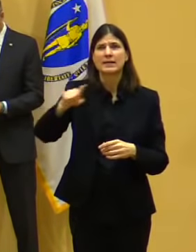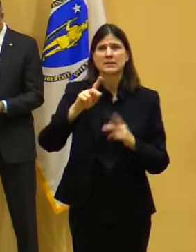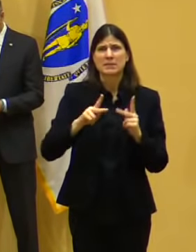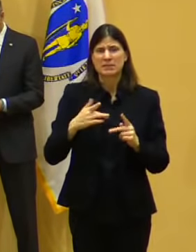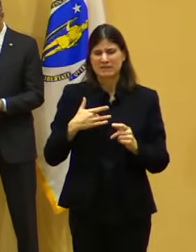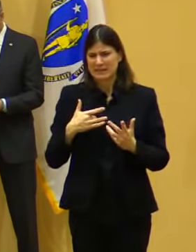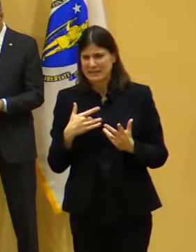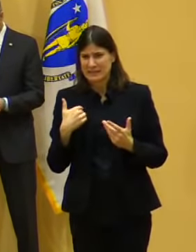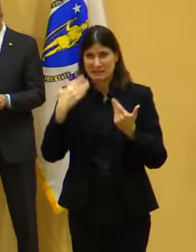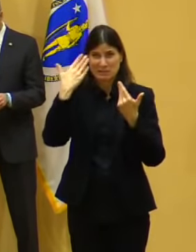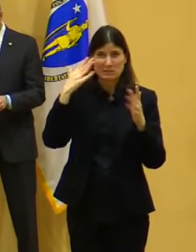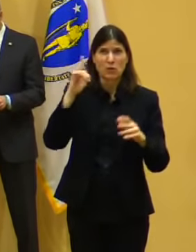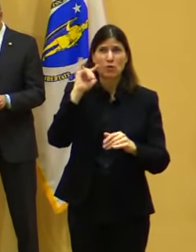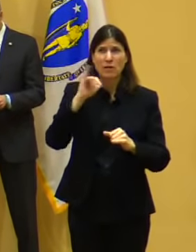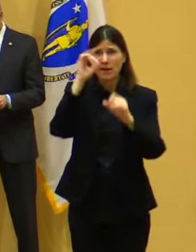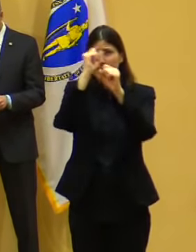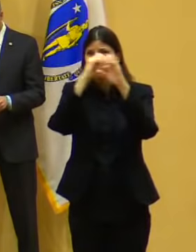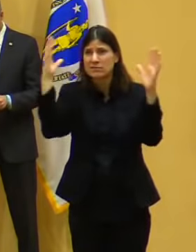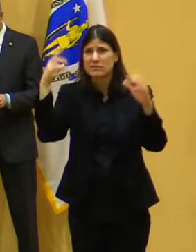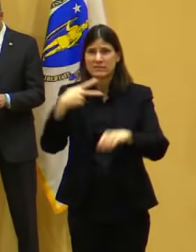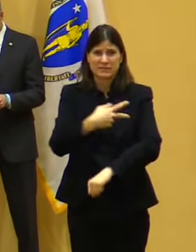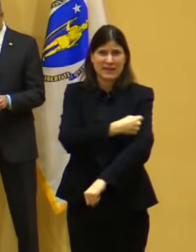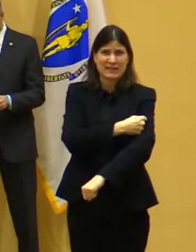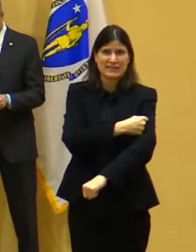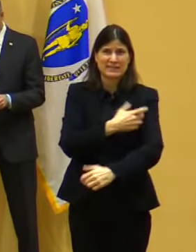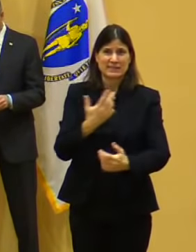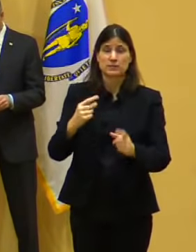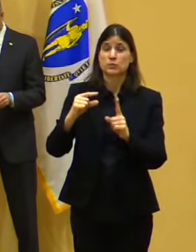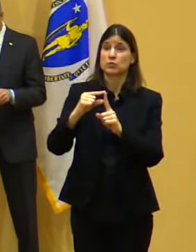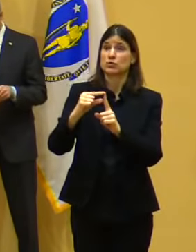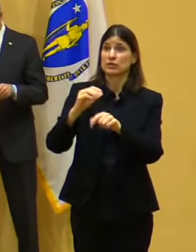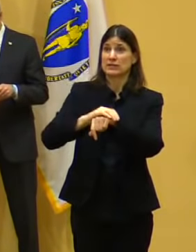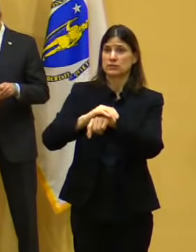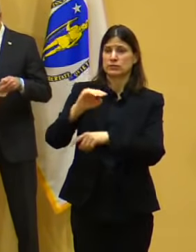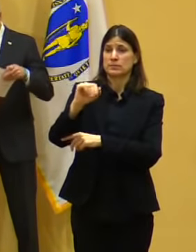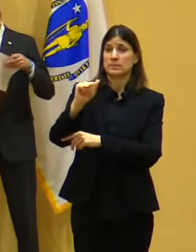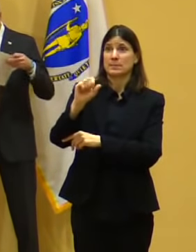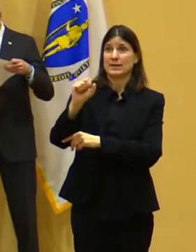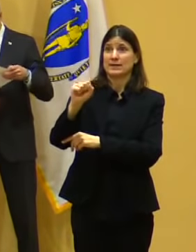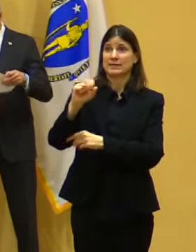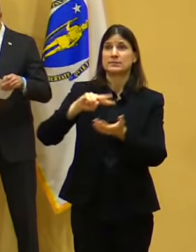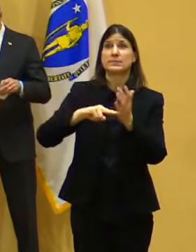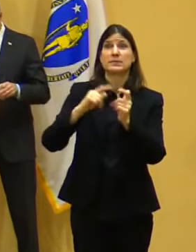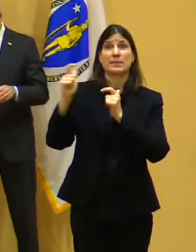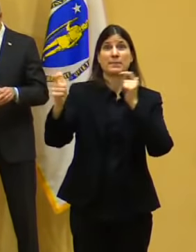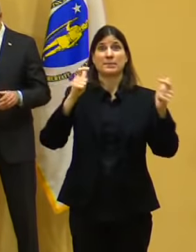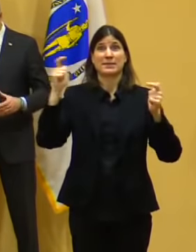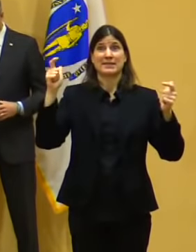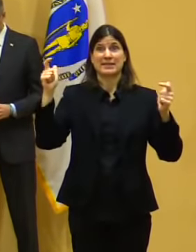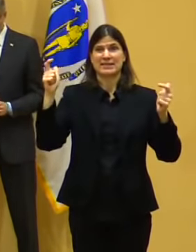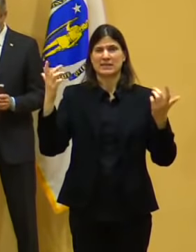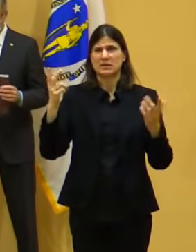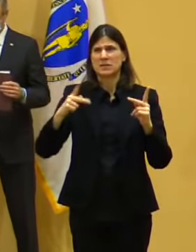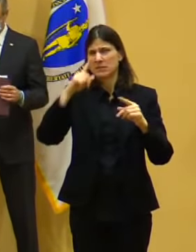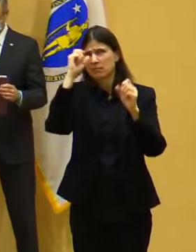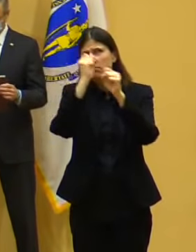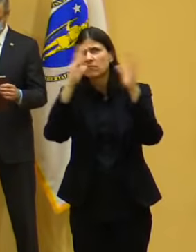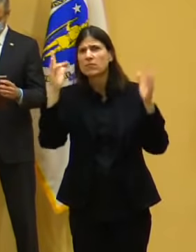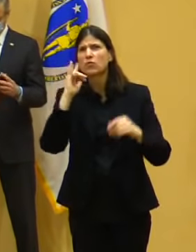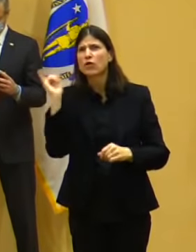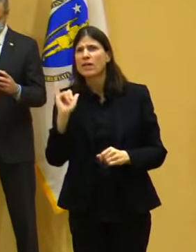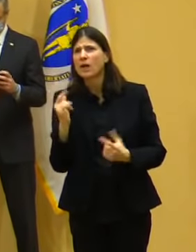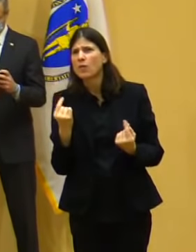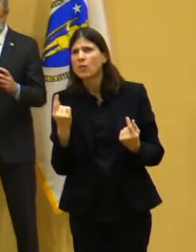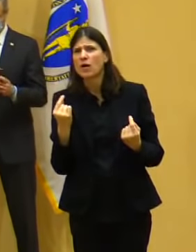vaccination site can seem a bit daunting. If you didn't know what to expect, you might be anxious about what it would be like when you arrived. These